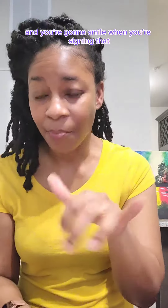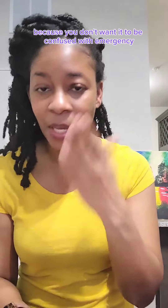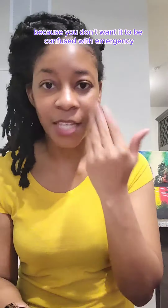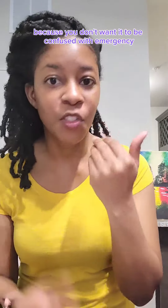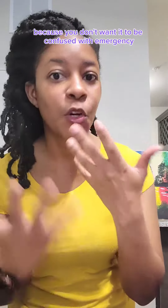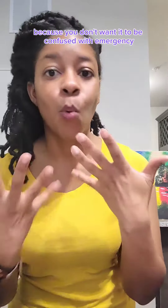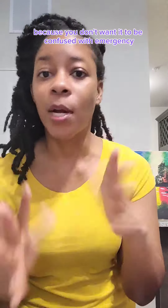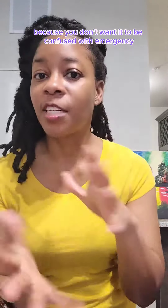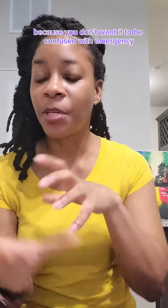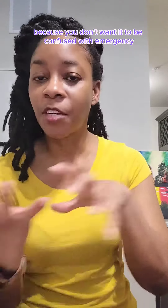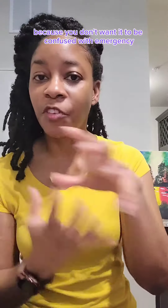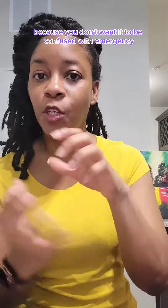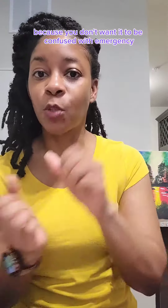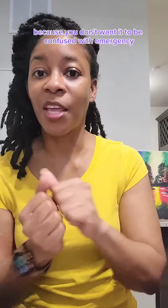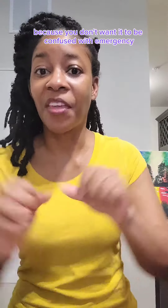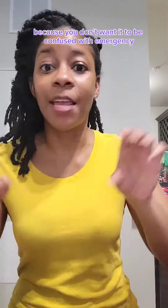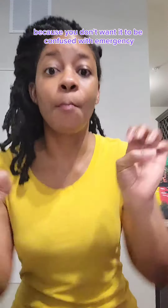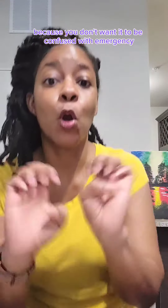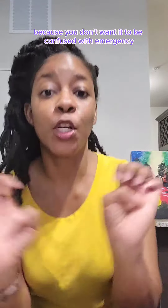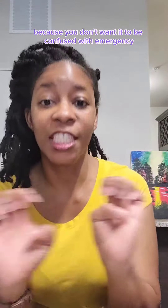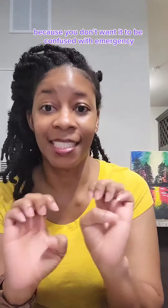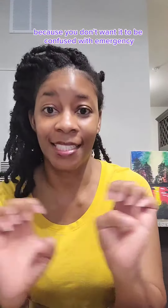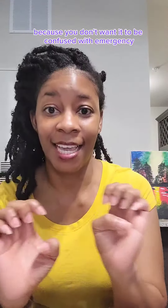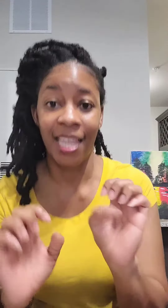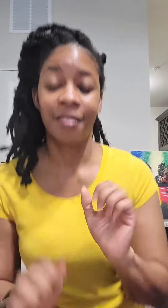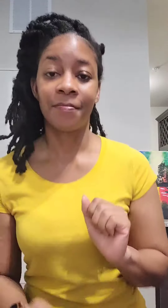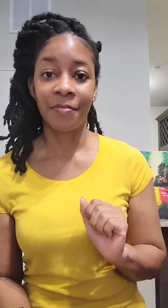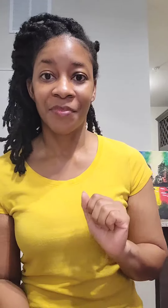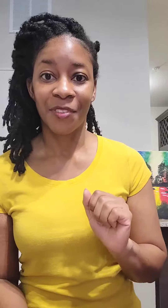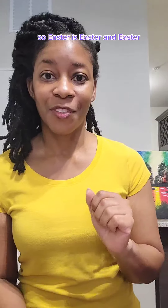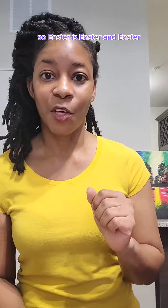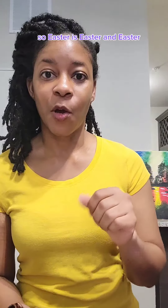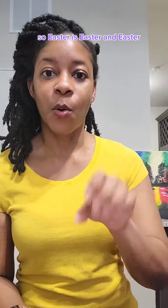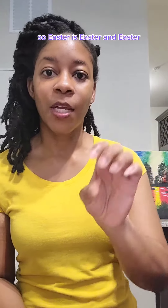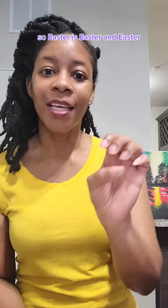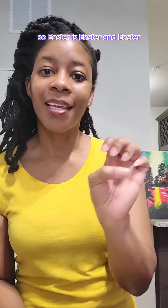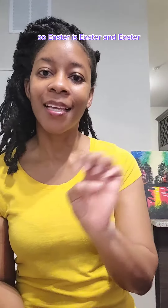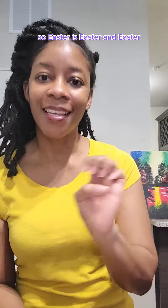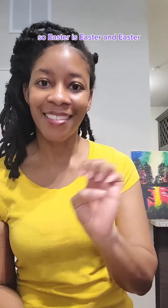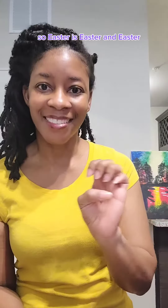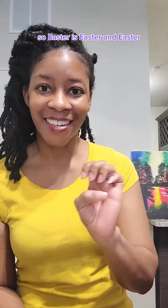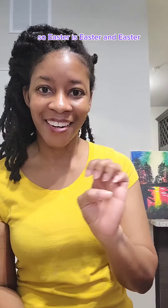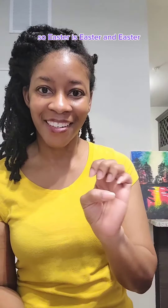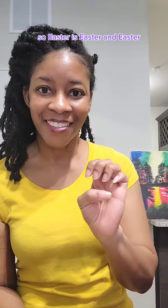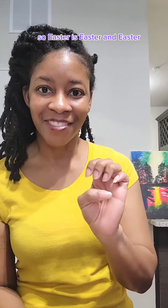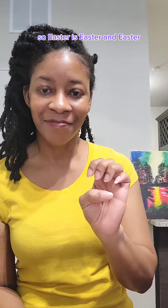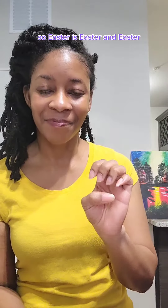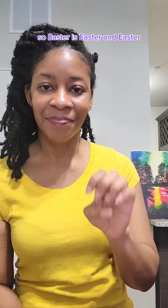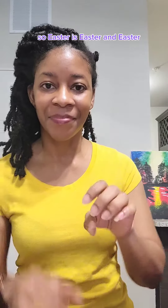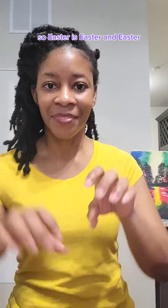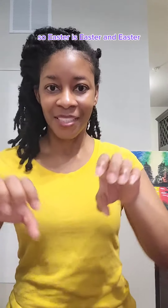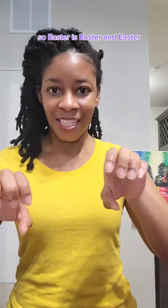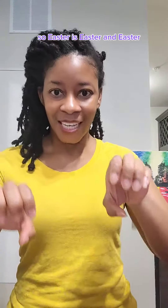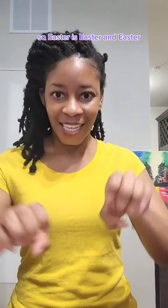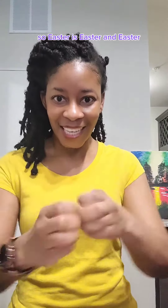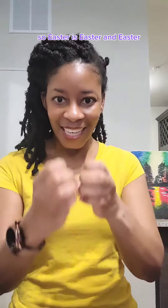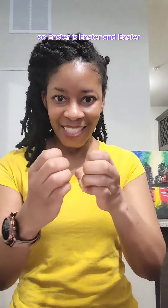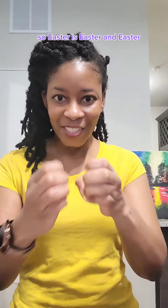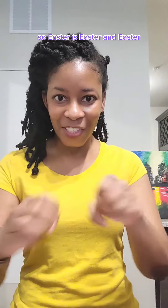because you don't want it to be confused with emergency. So, Easter, Easter,